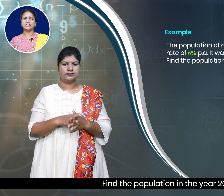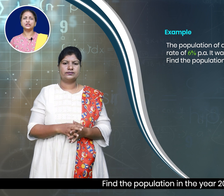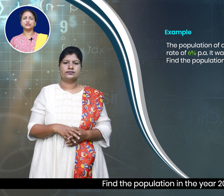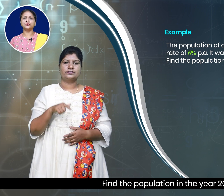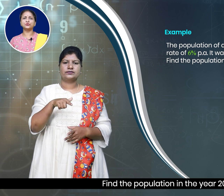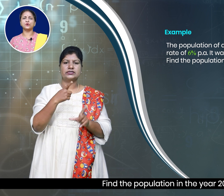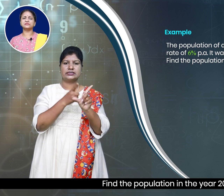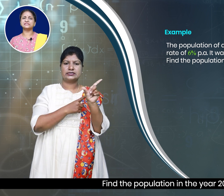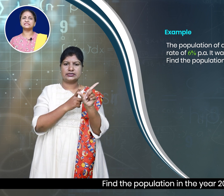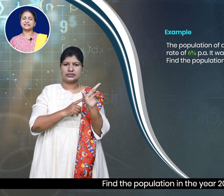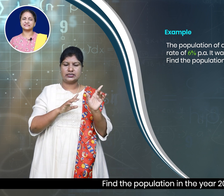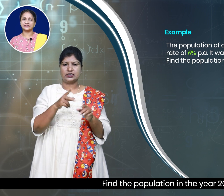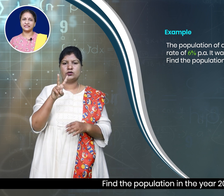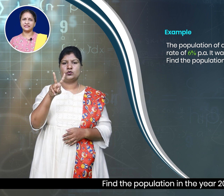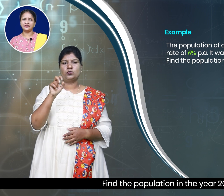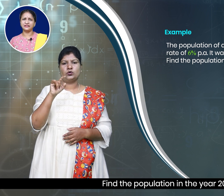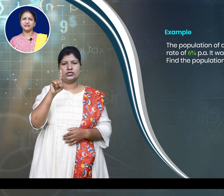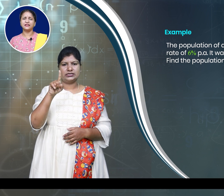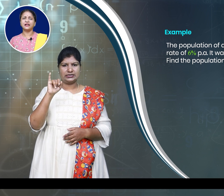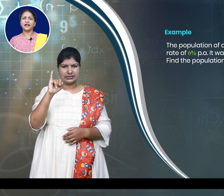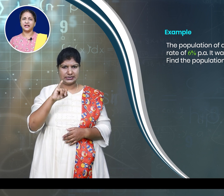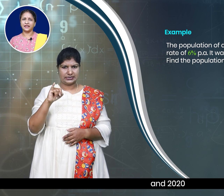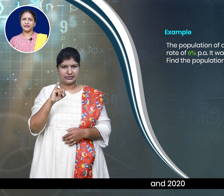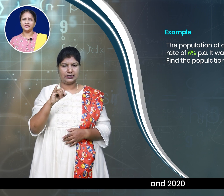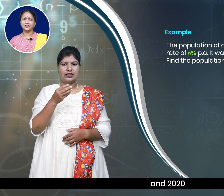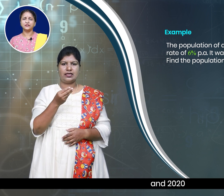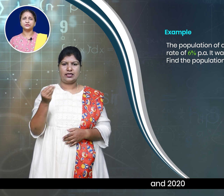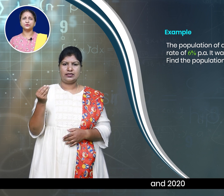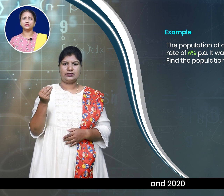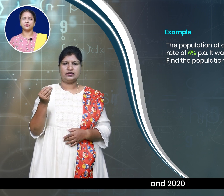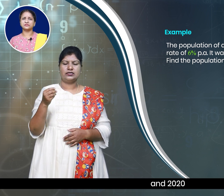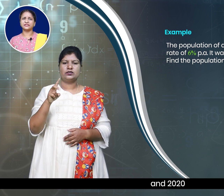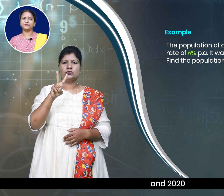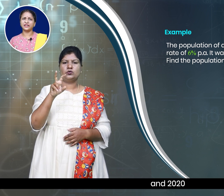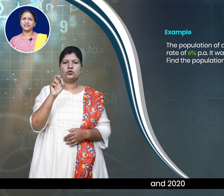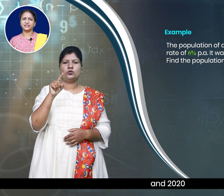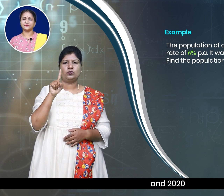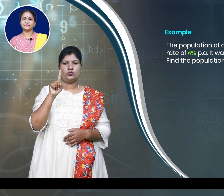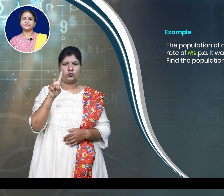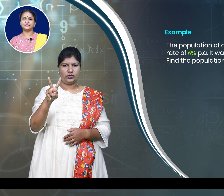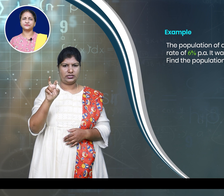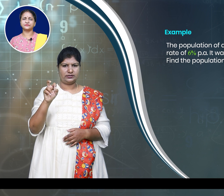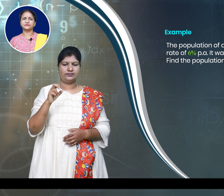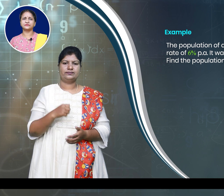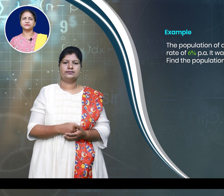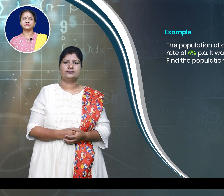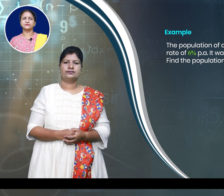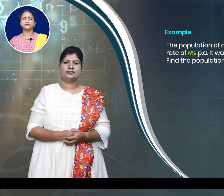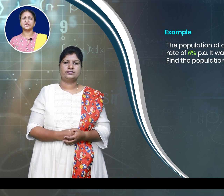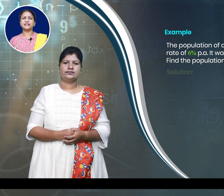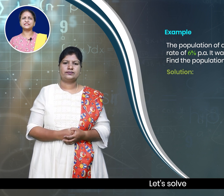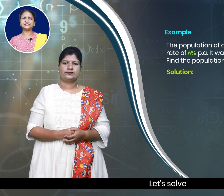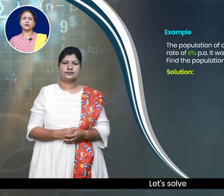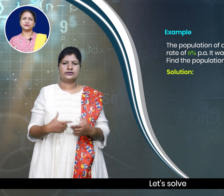2016 and 2020. Let us solve.